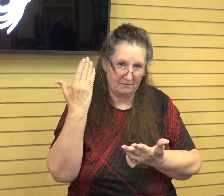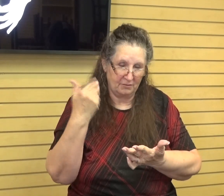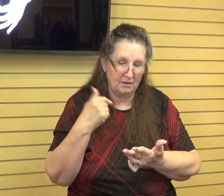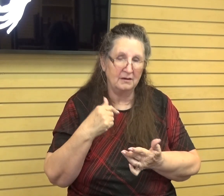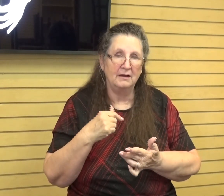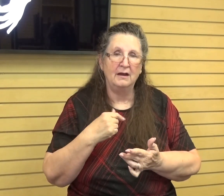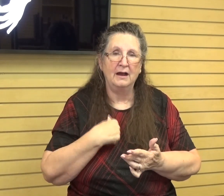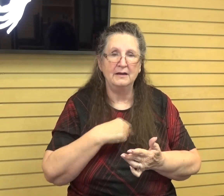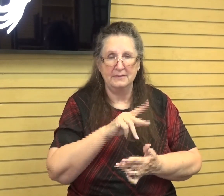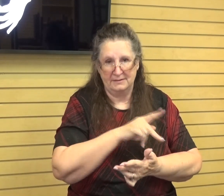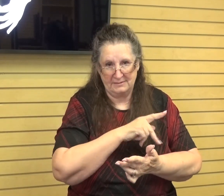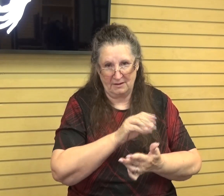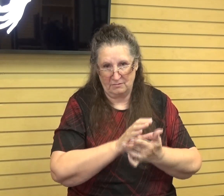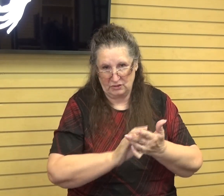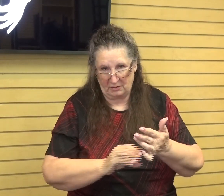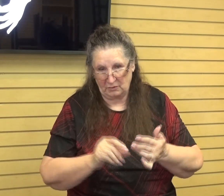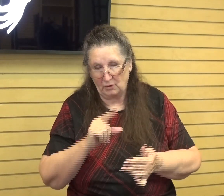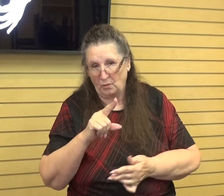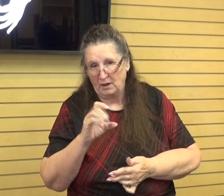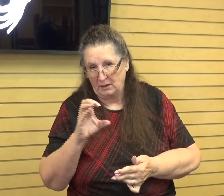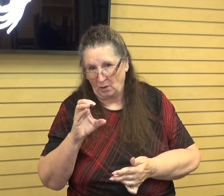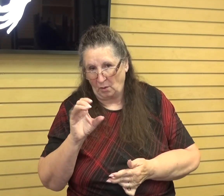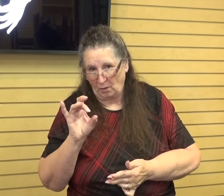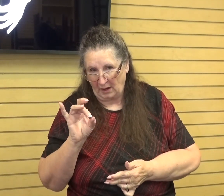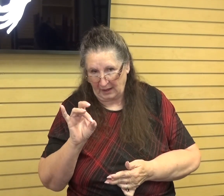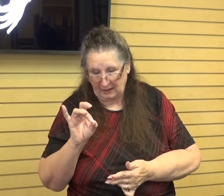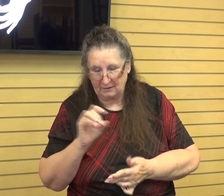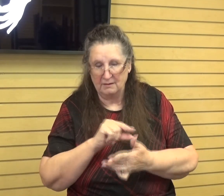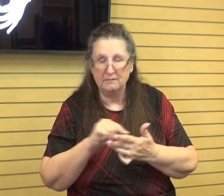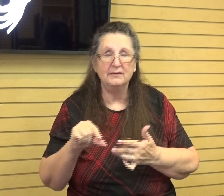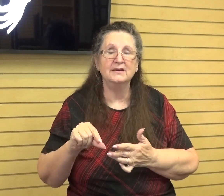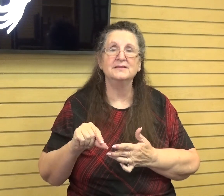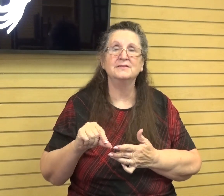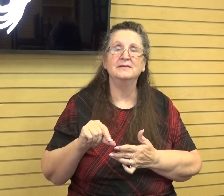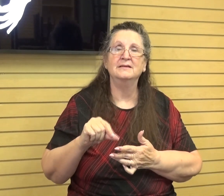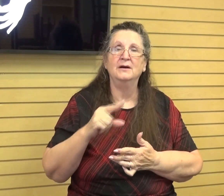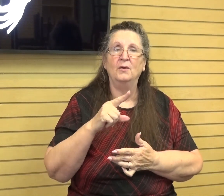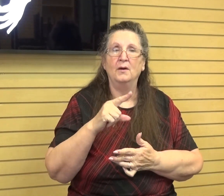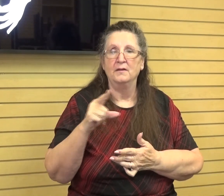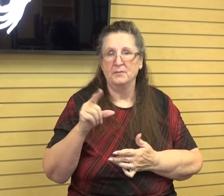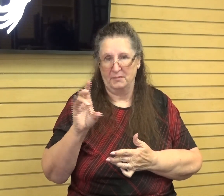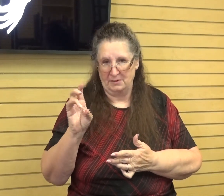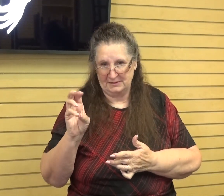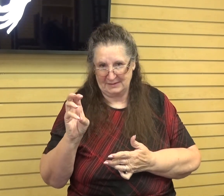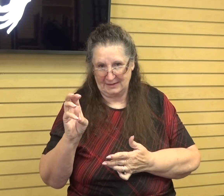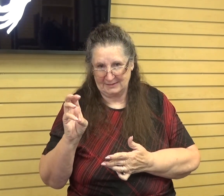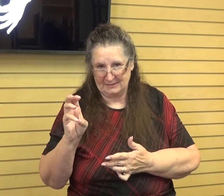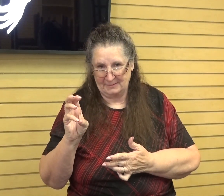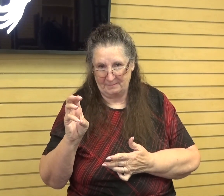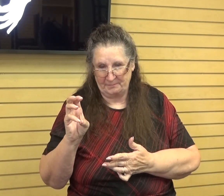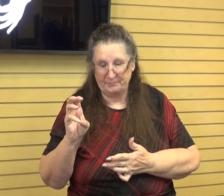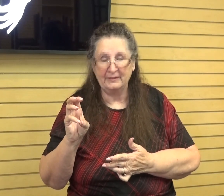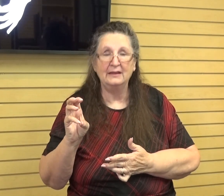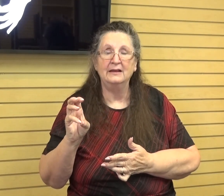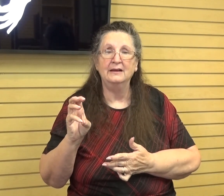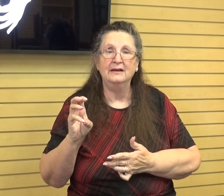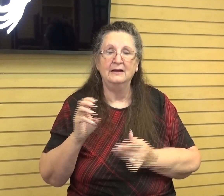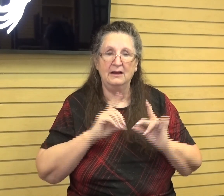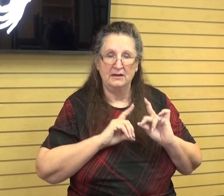Psalms 108 verses 1 through 6 and the devotion and title